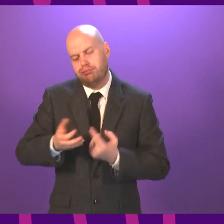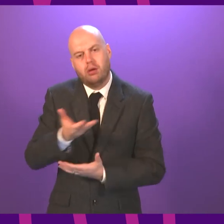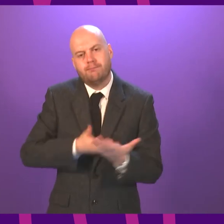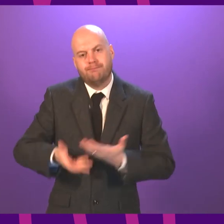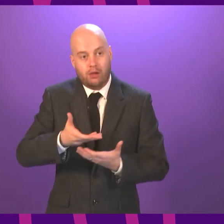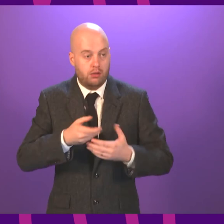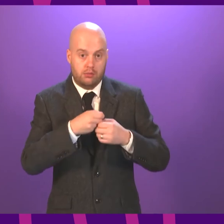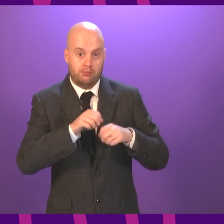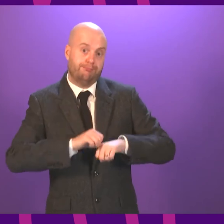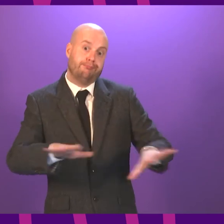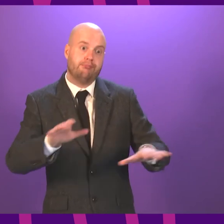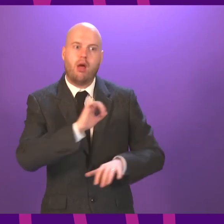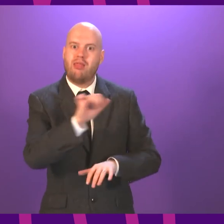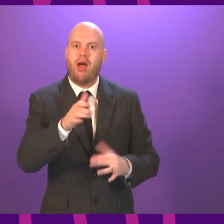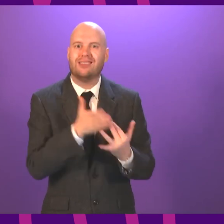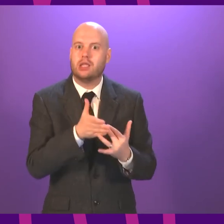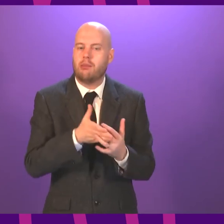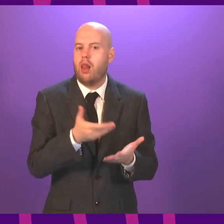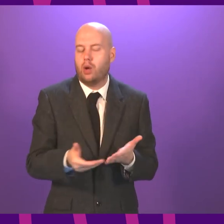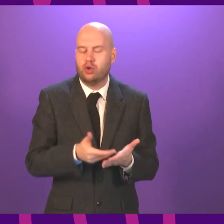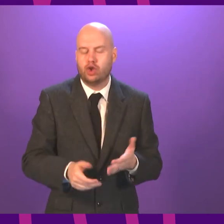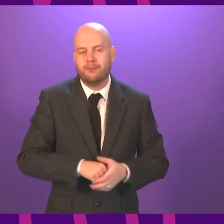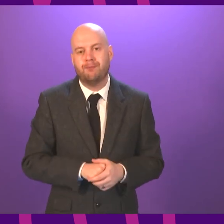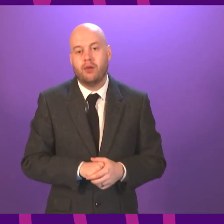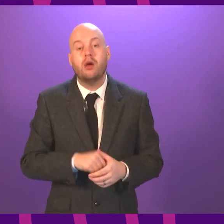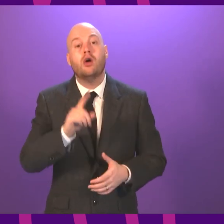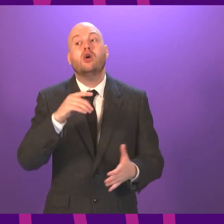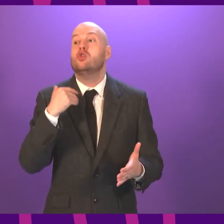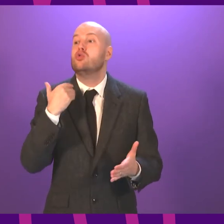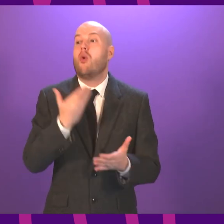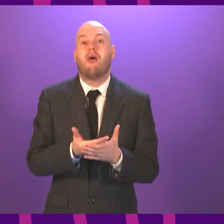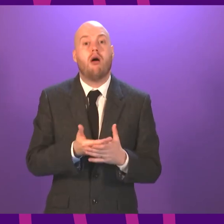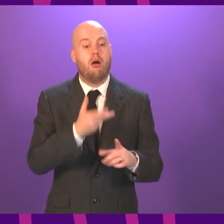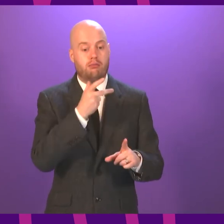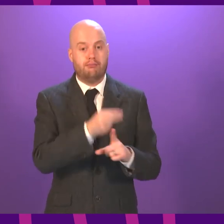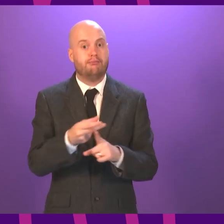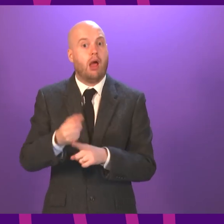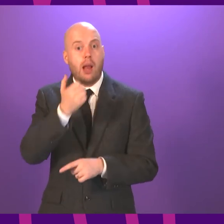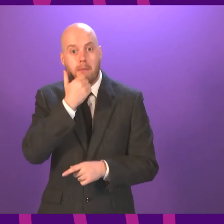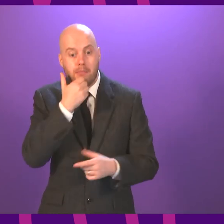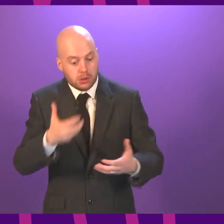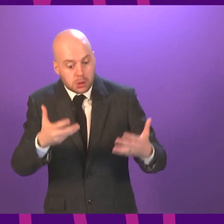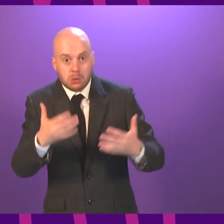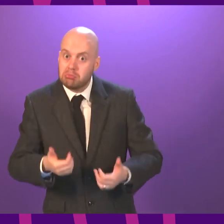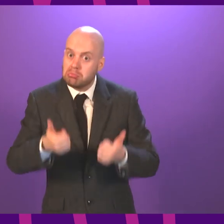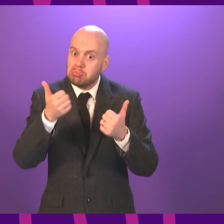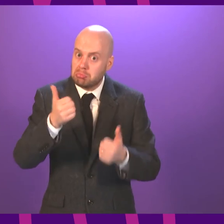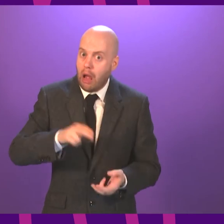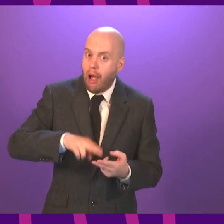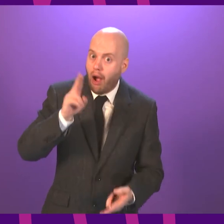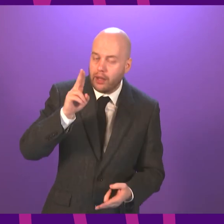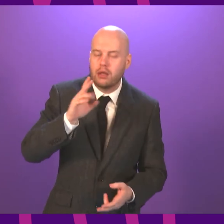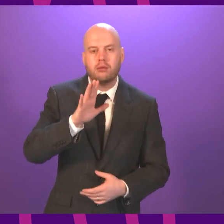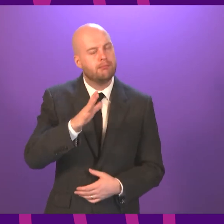vaccine is extremely good at the moment, and we need to make sure that that national picture is fully